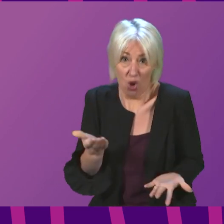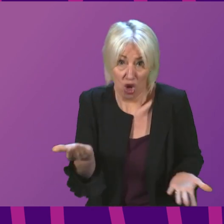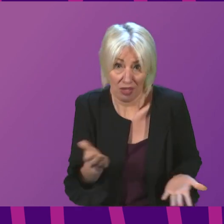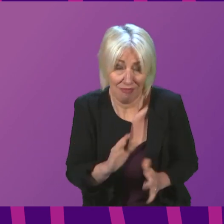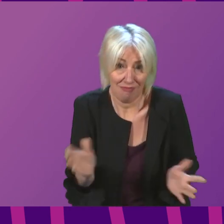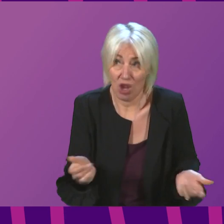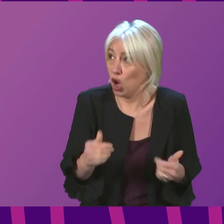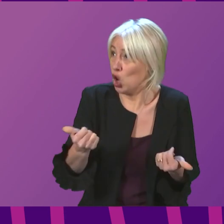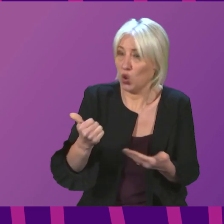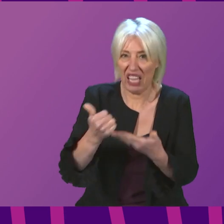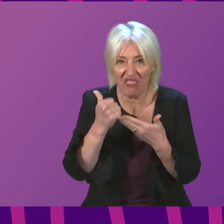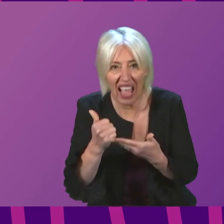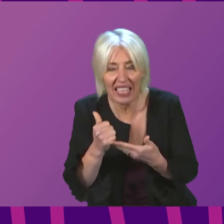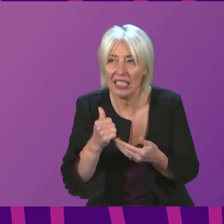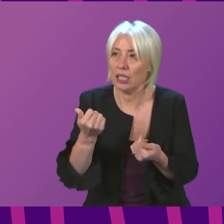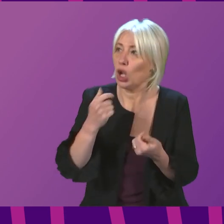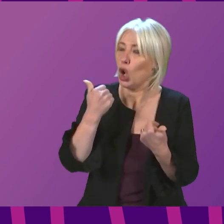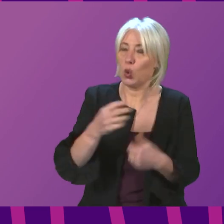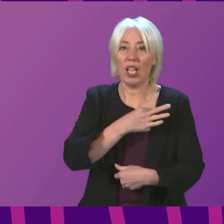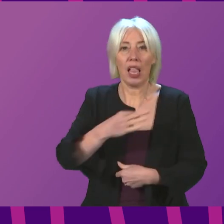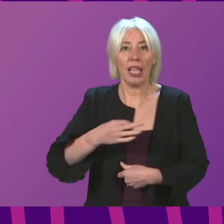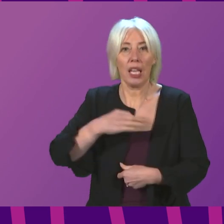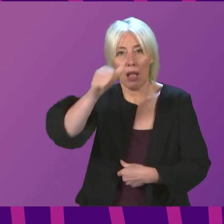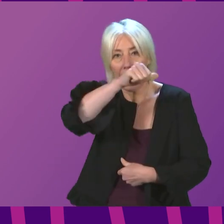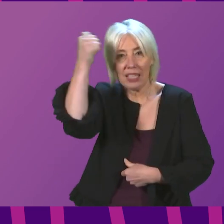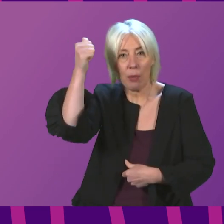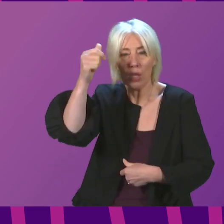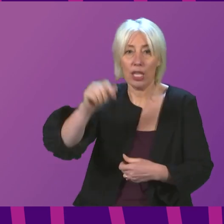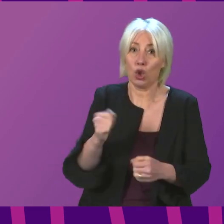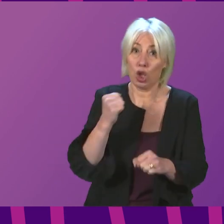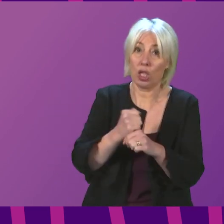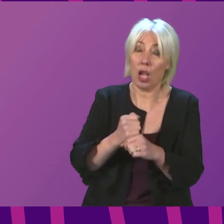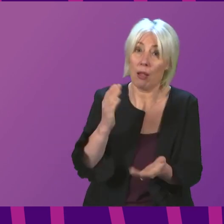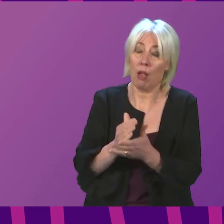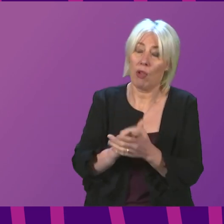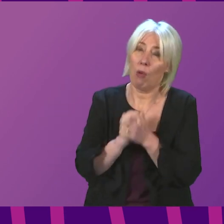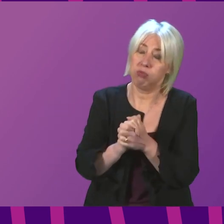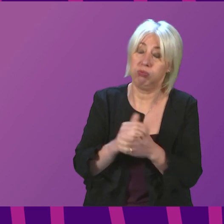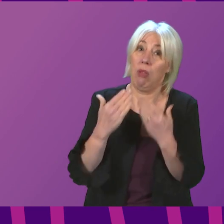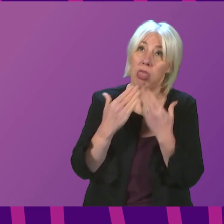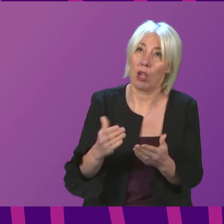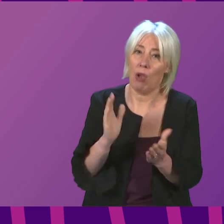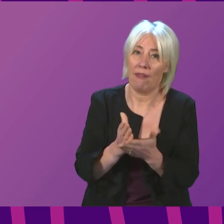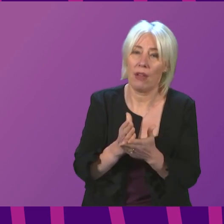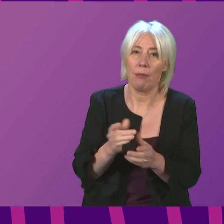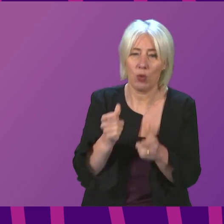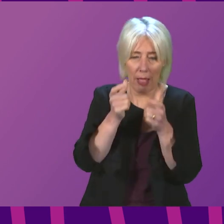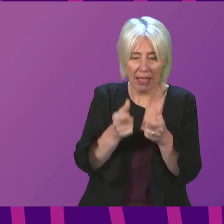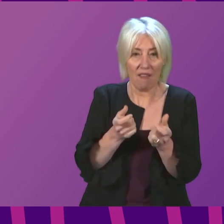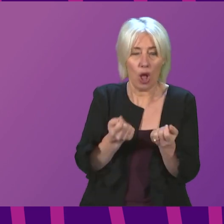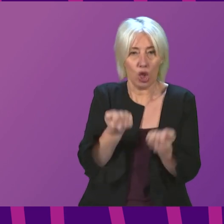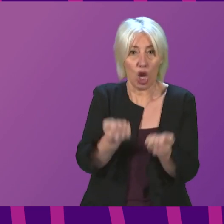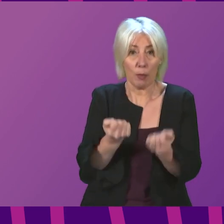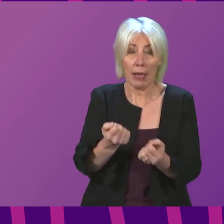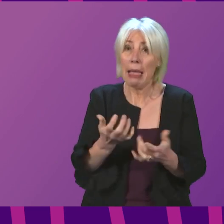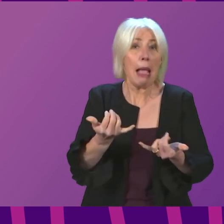involves good advice, good clinical expertise, which the Scottish Government is very blessed and lucky to have, and it involves careful judgment. On some